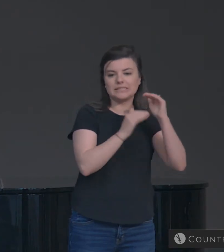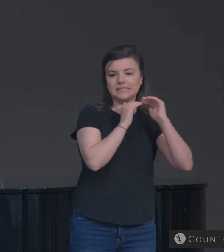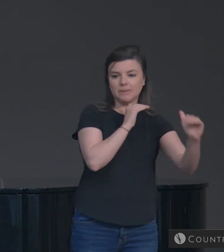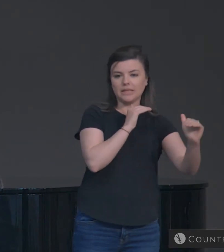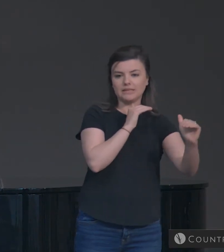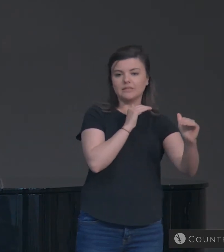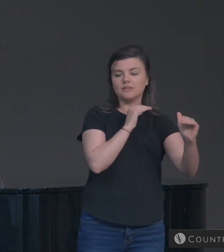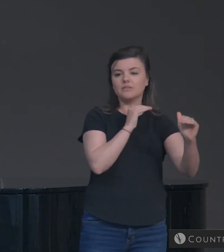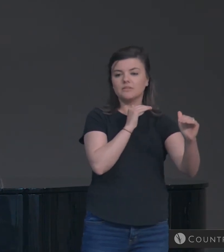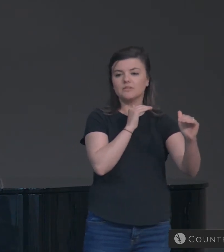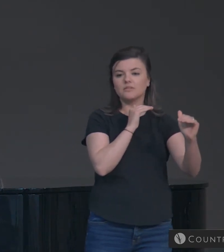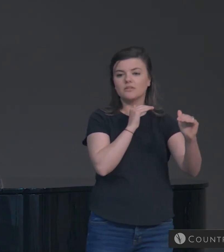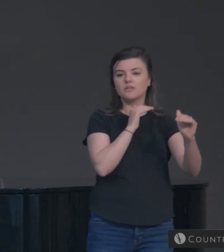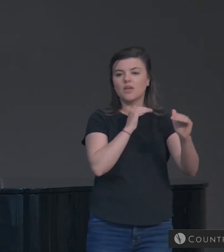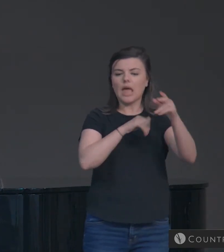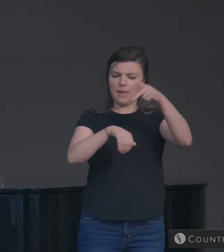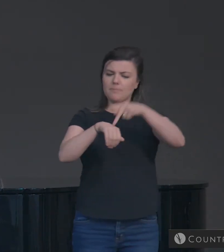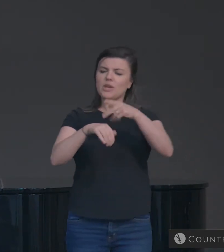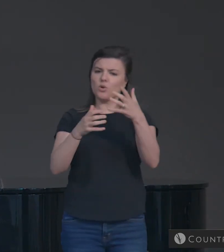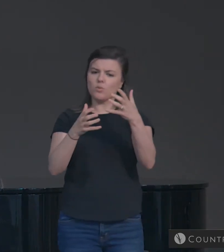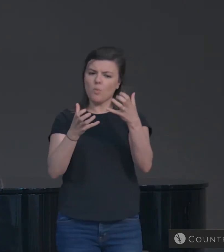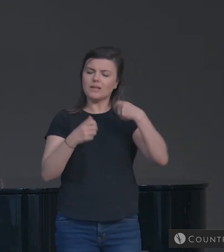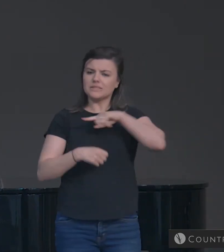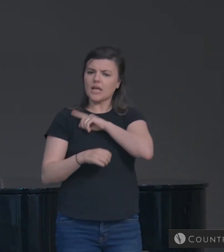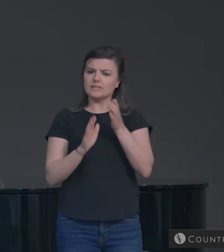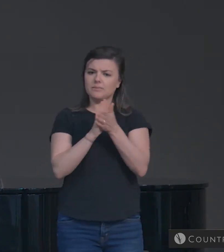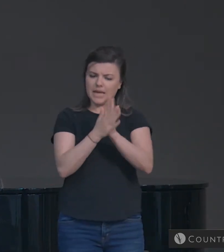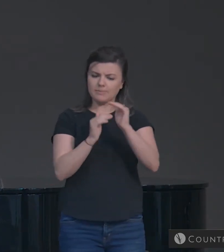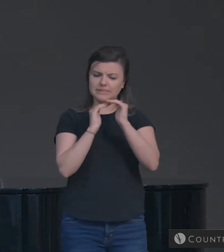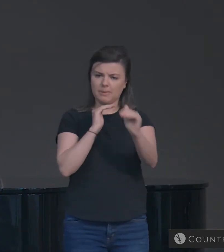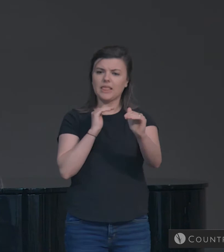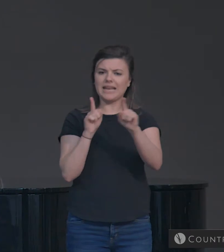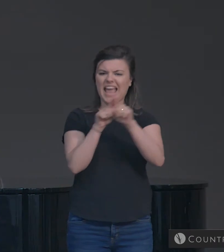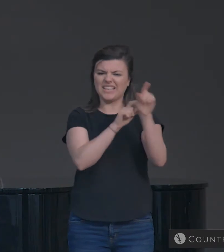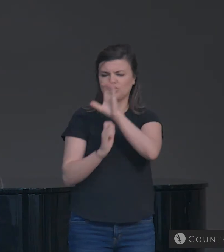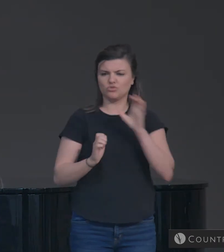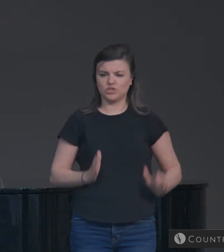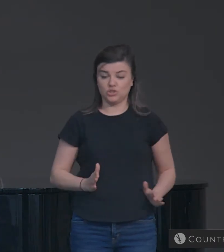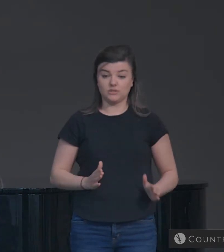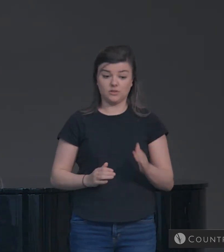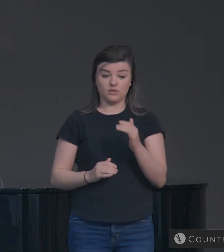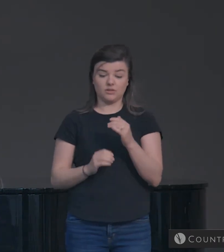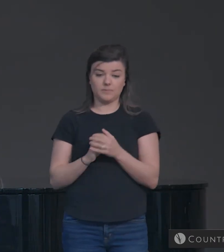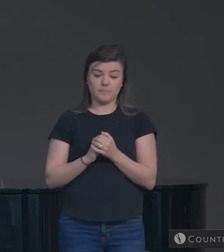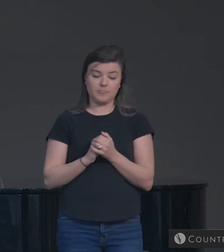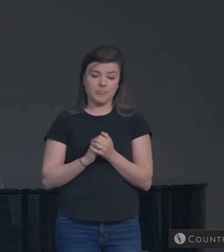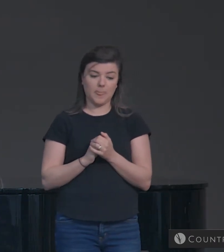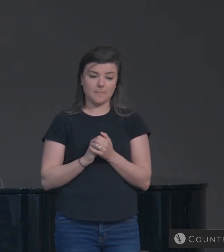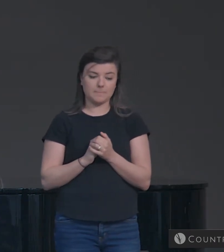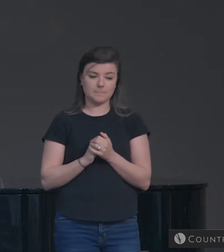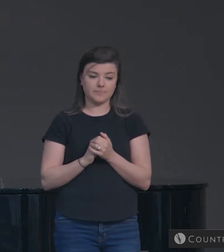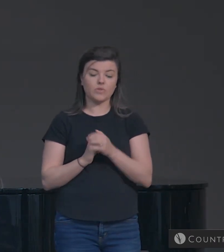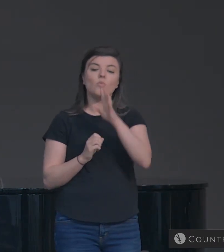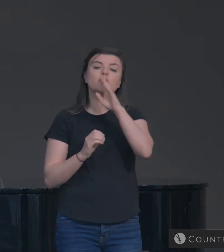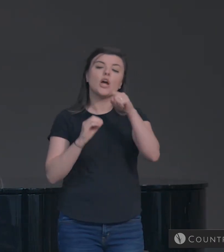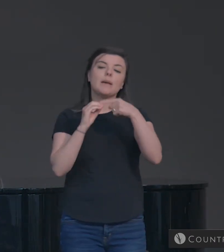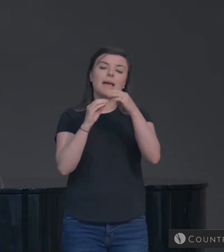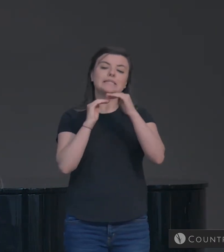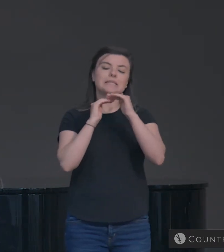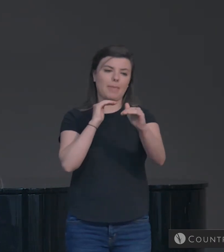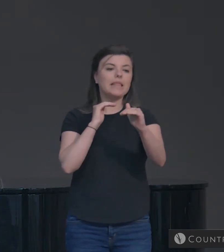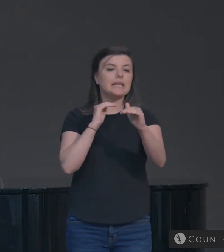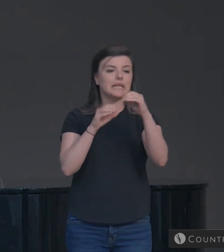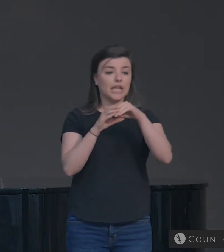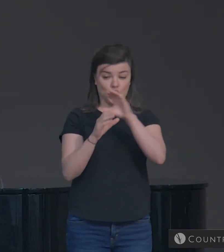for Christian stability. When it comes to the idea of stability in Christ,